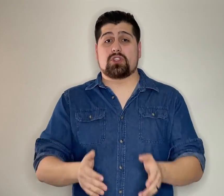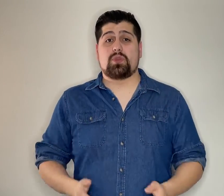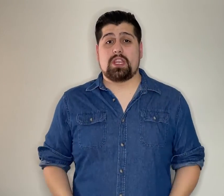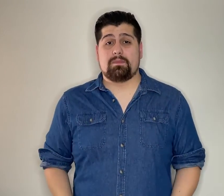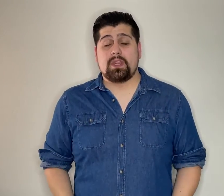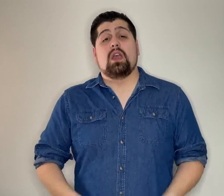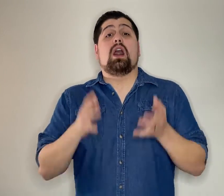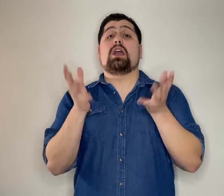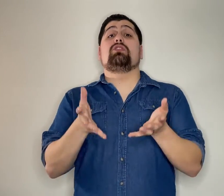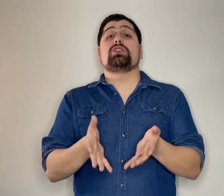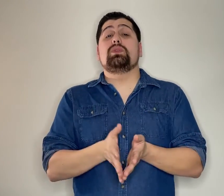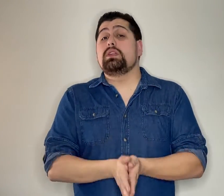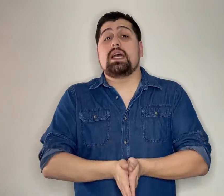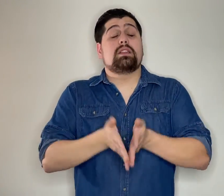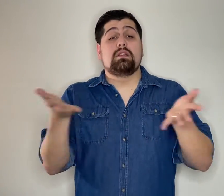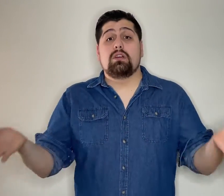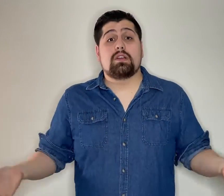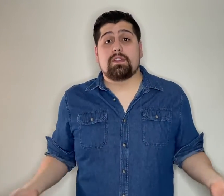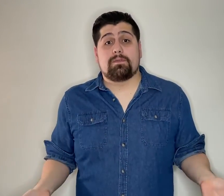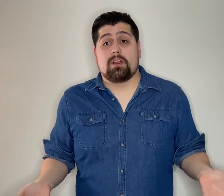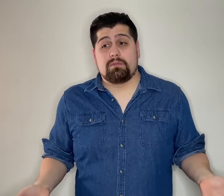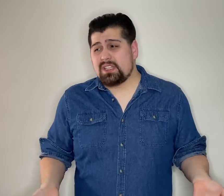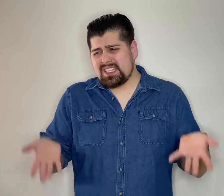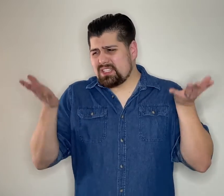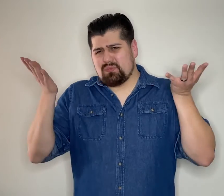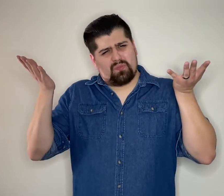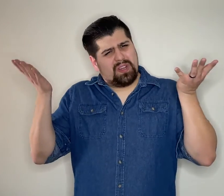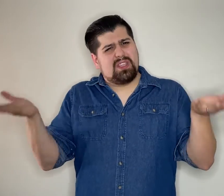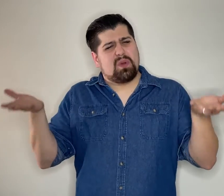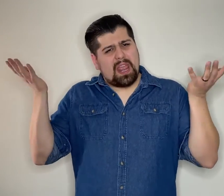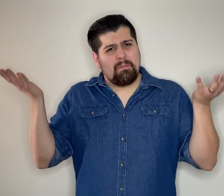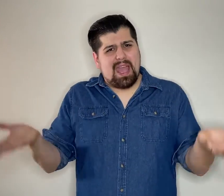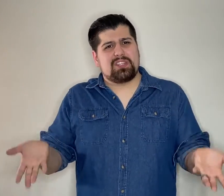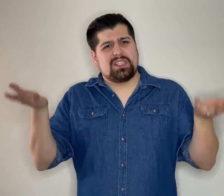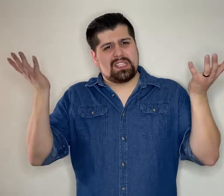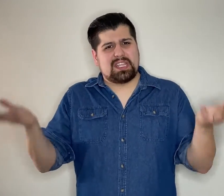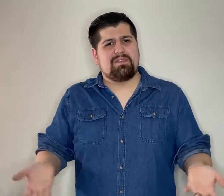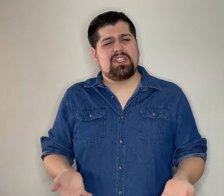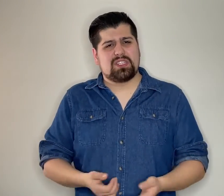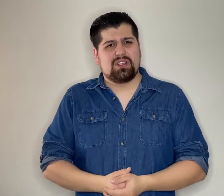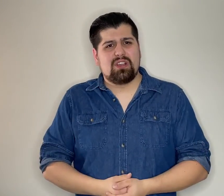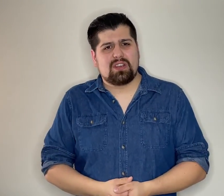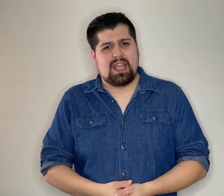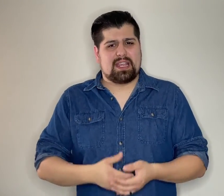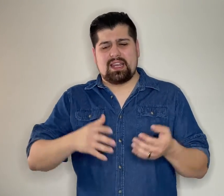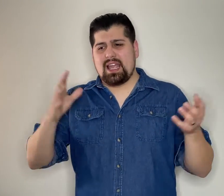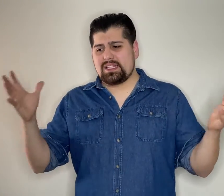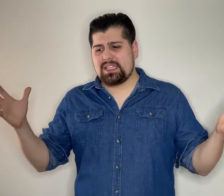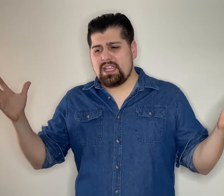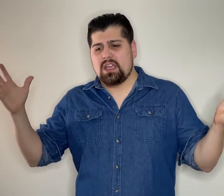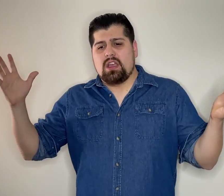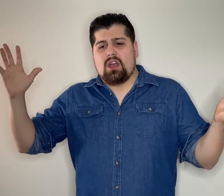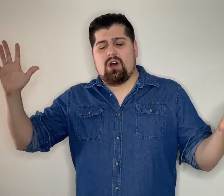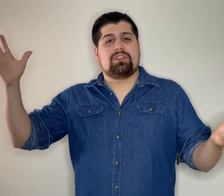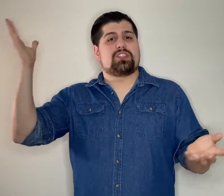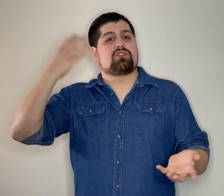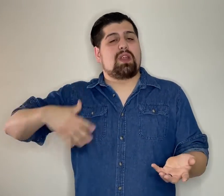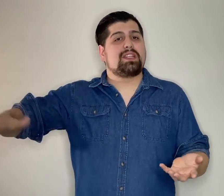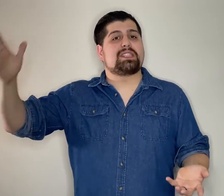screen I also really like the look of the film This is really what I imagined the 70s to look like And I like seeing all the trends